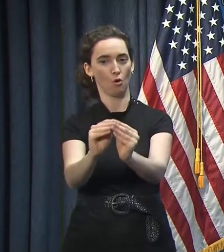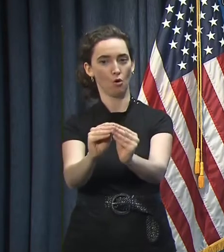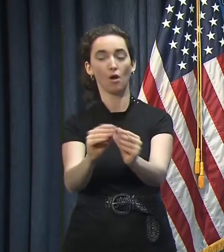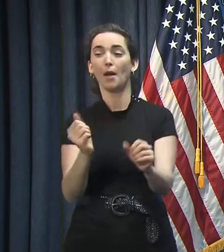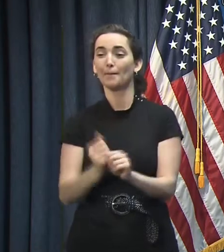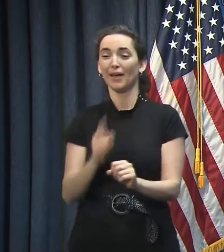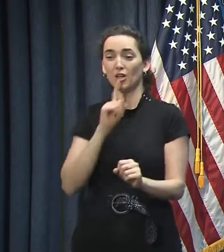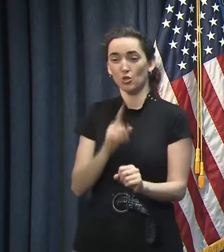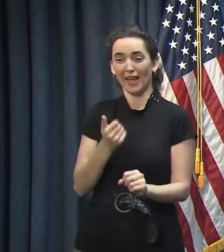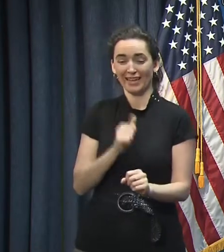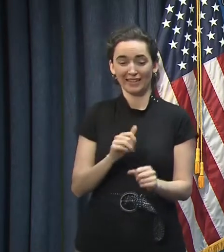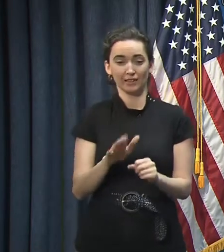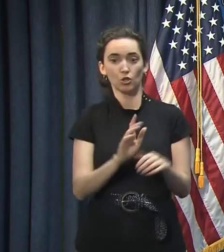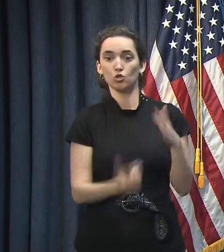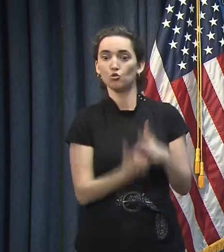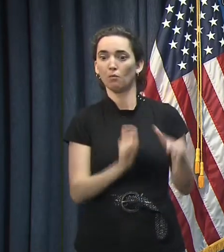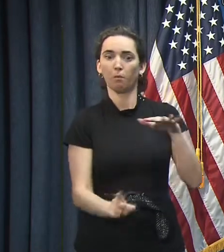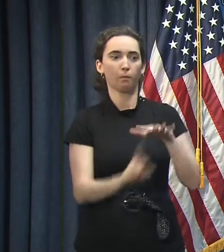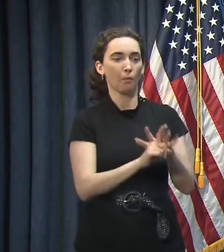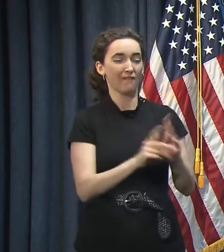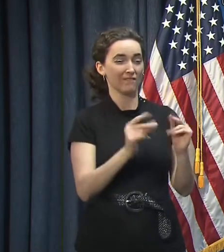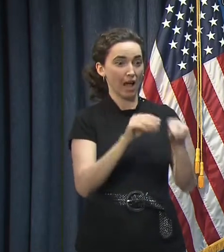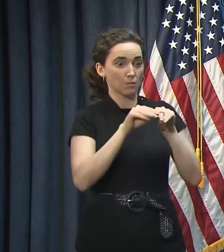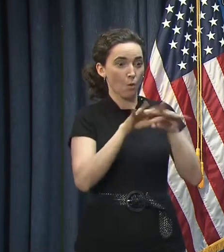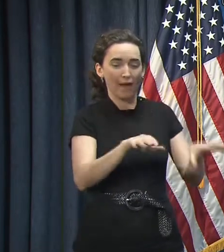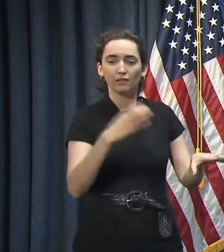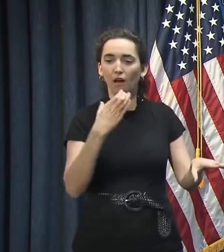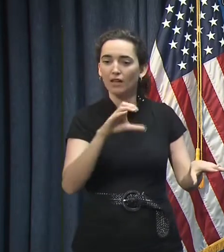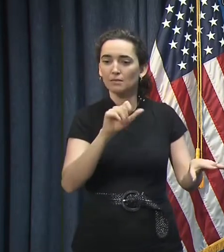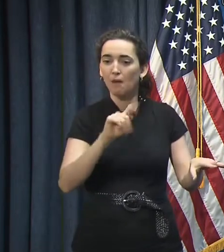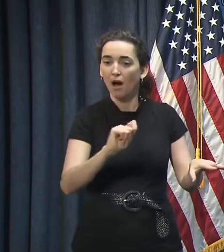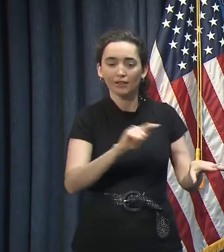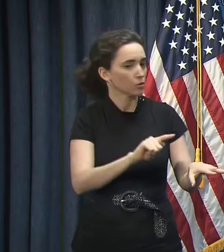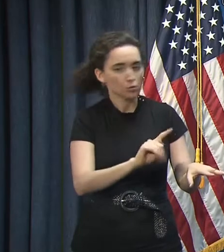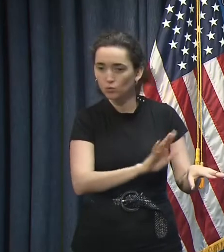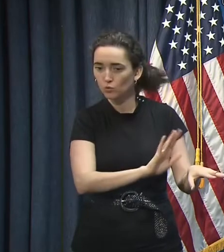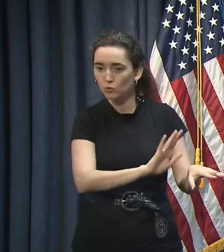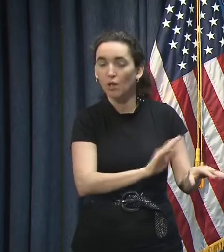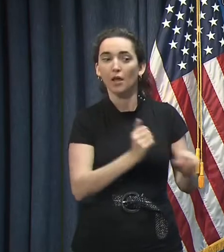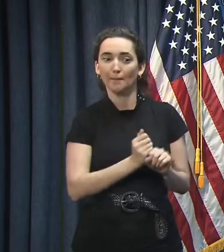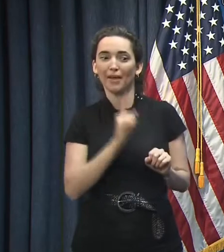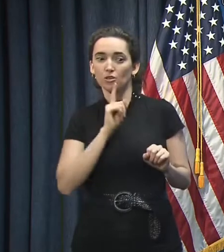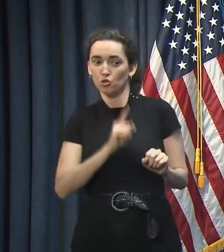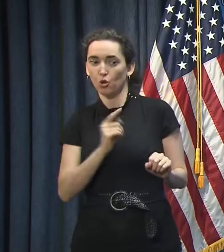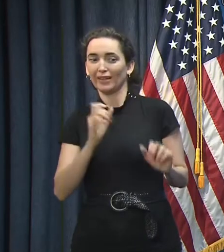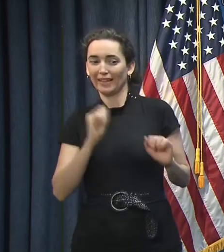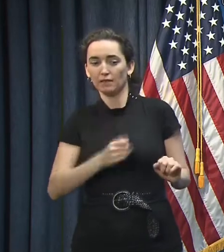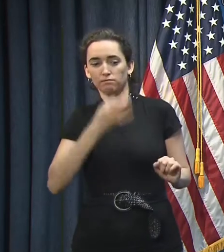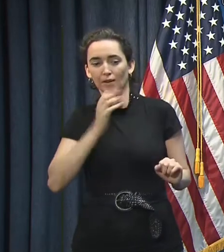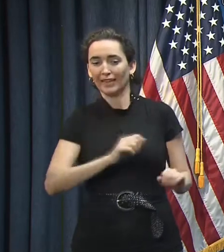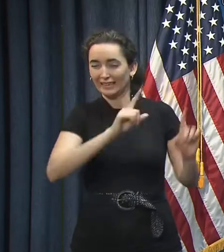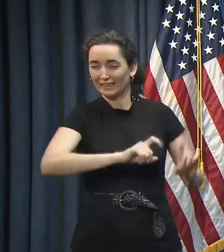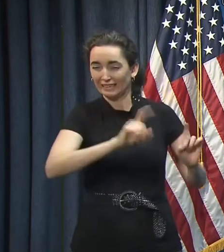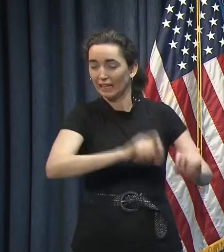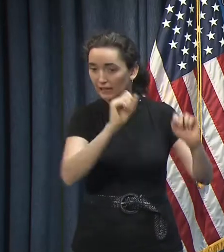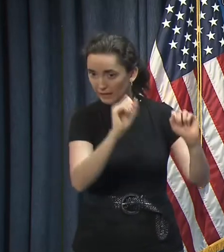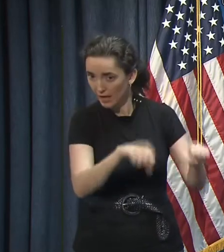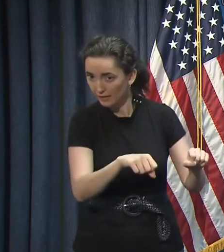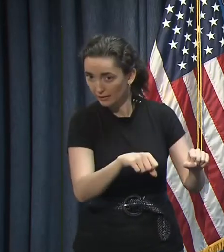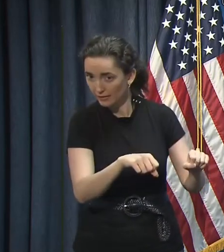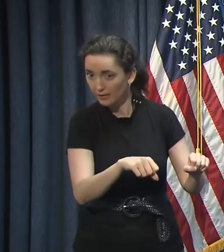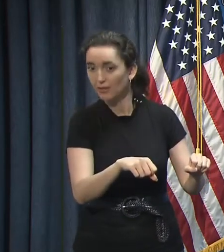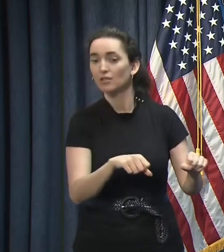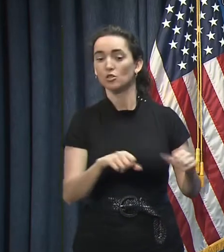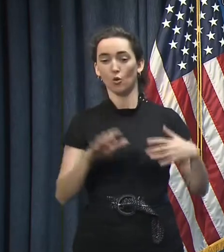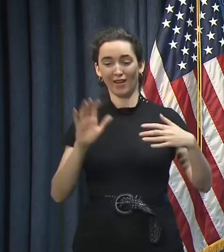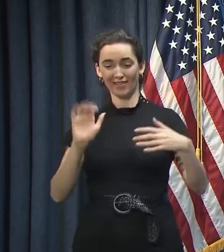hotspot pop-up until we knew we had the ability to test it, and so forth. And then these